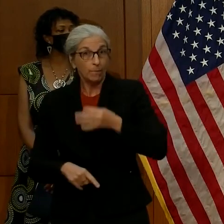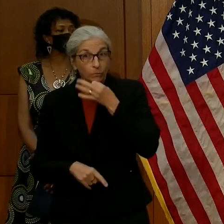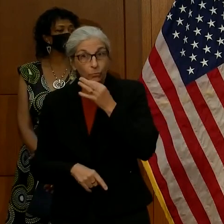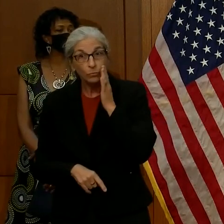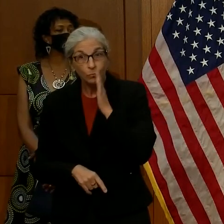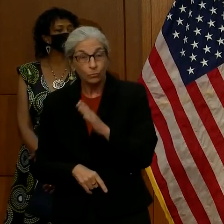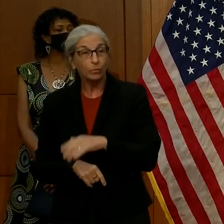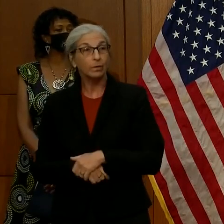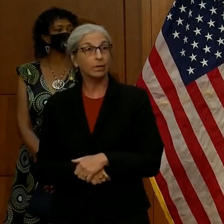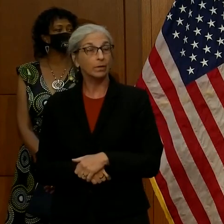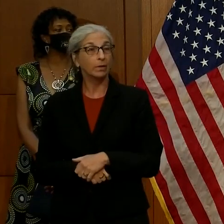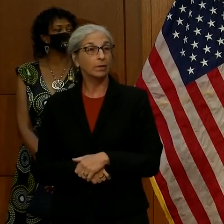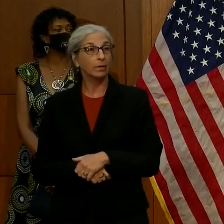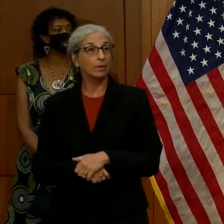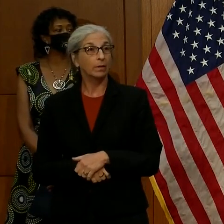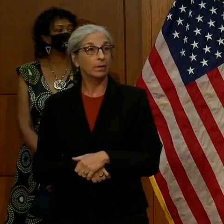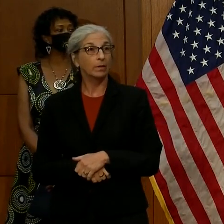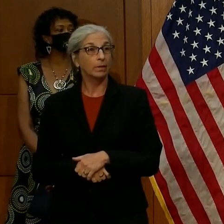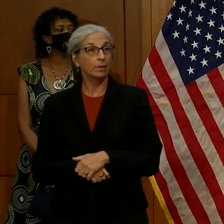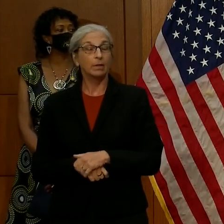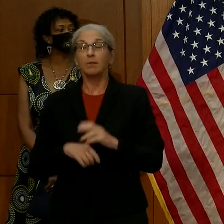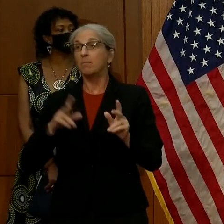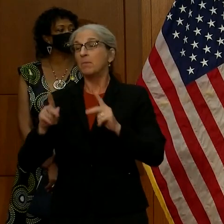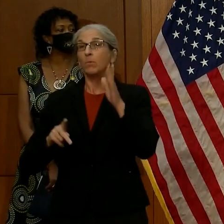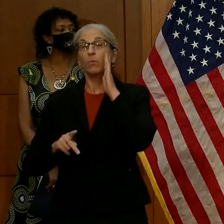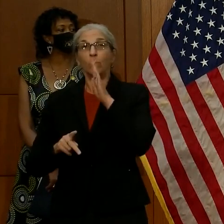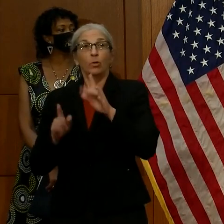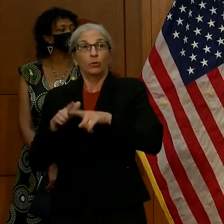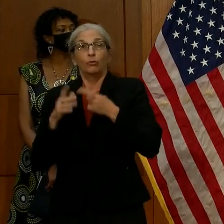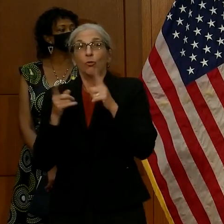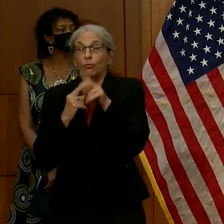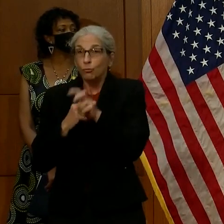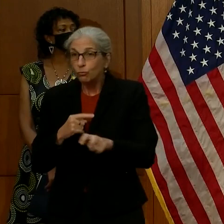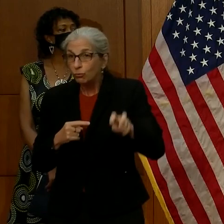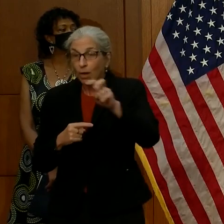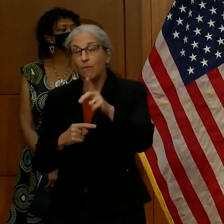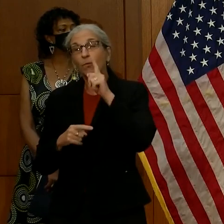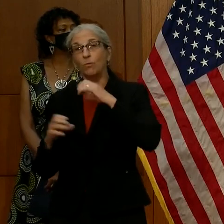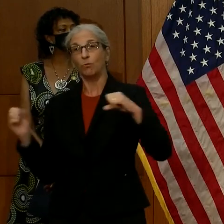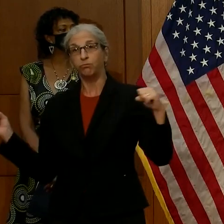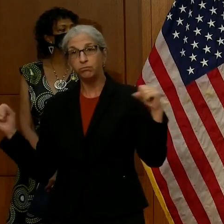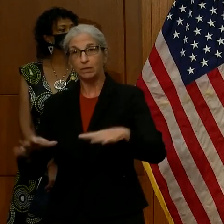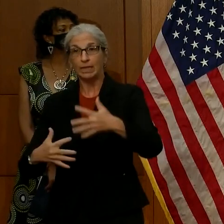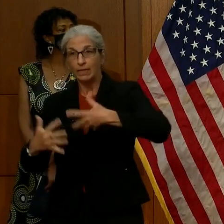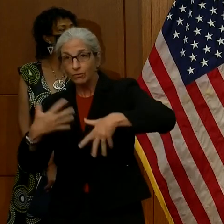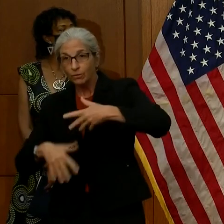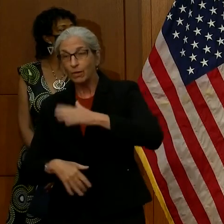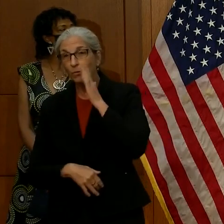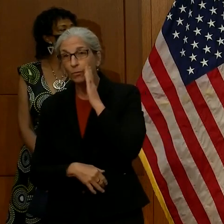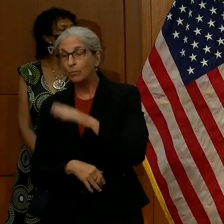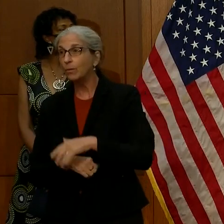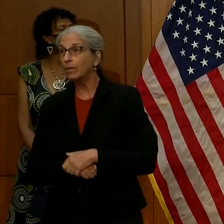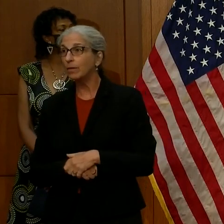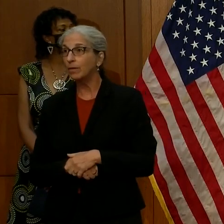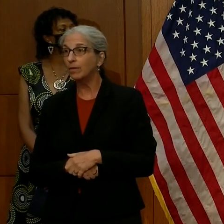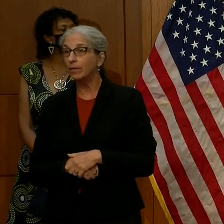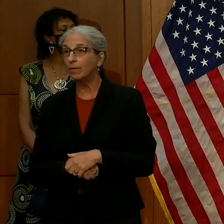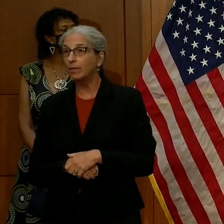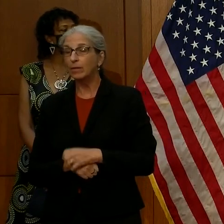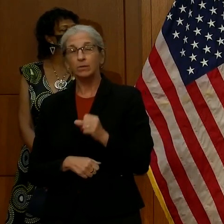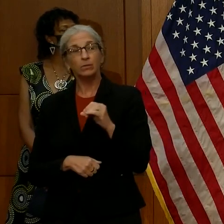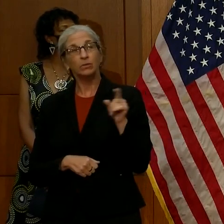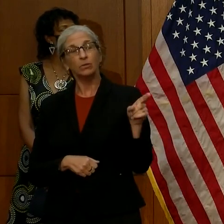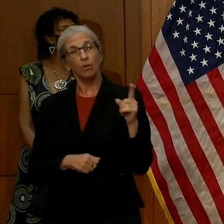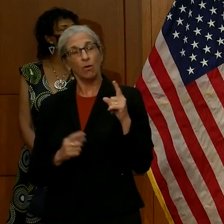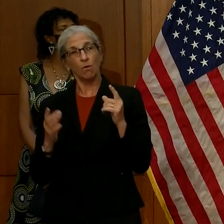season for travel, get to the others, and what have you. I know this is going to, your answer is probably going to rely on a lot of conjecture and projection.